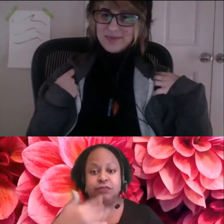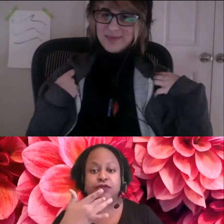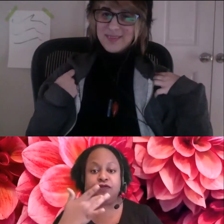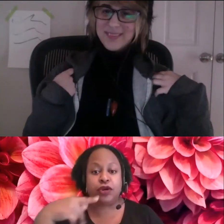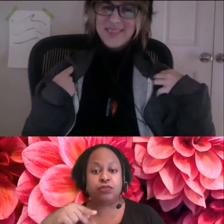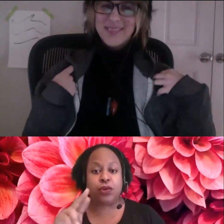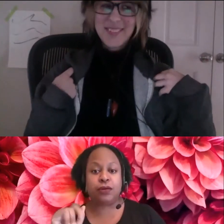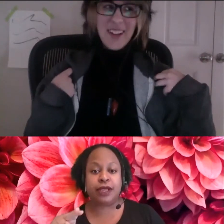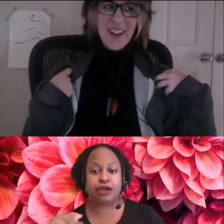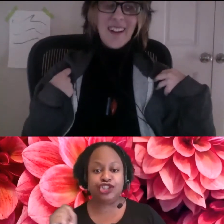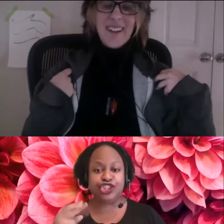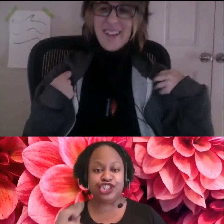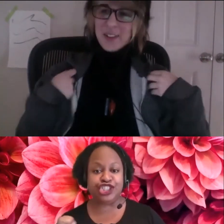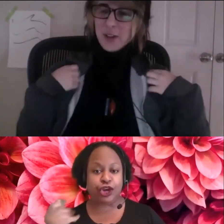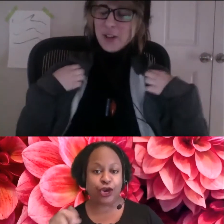her.